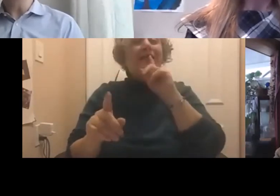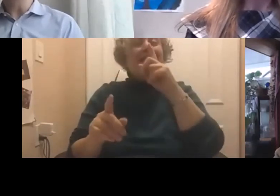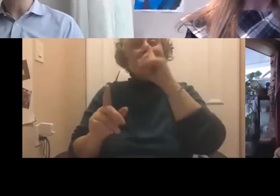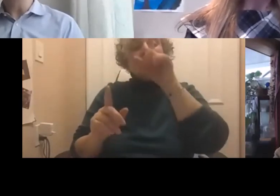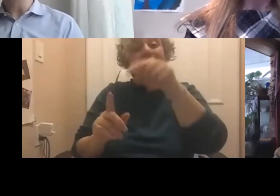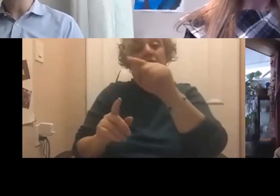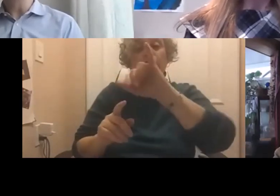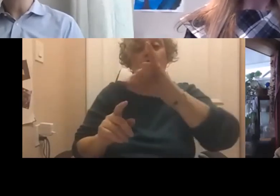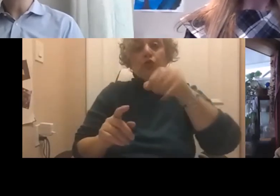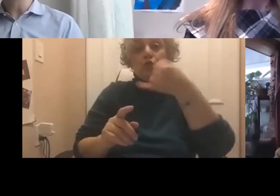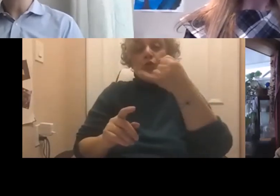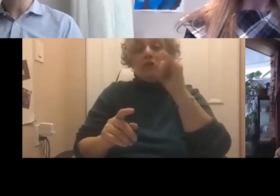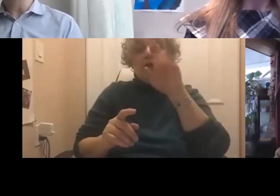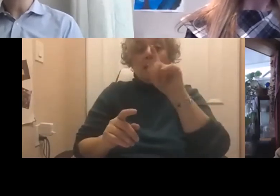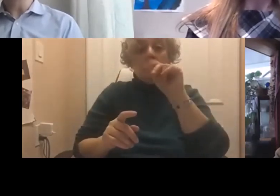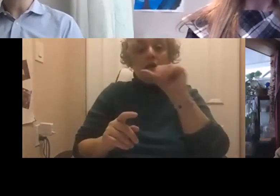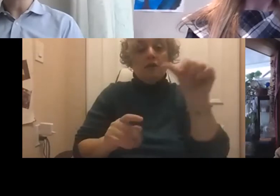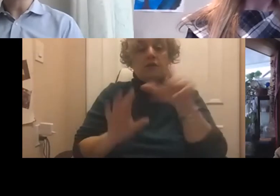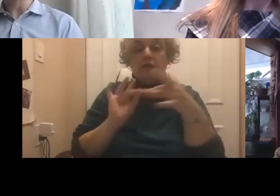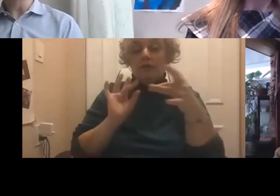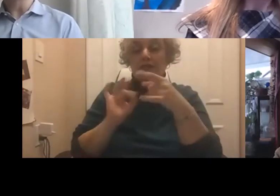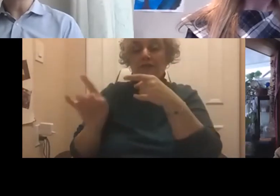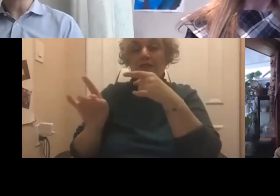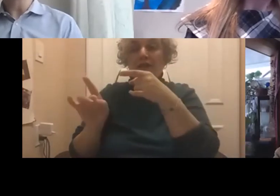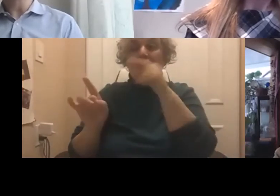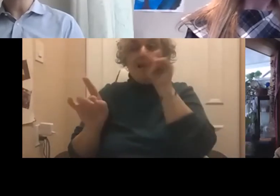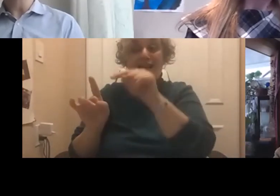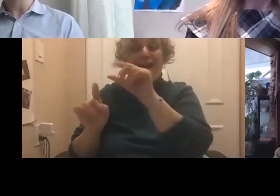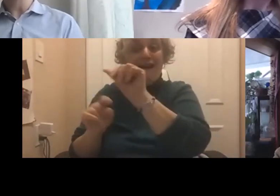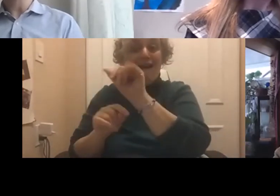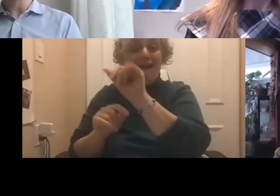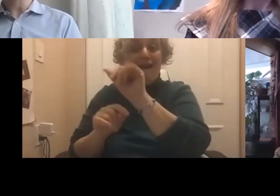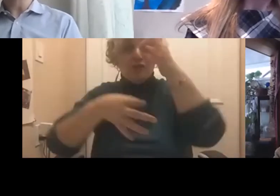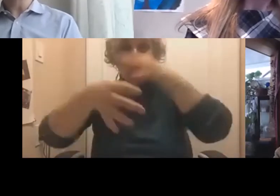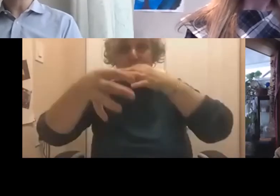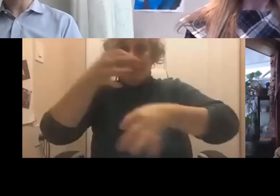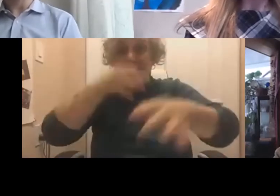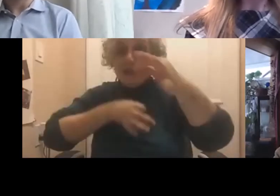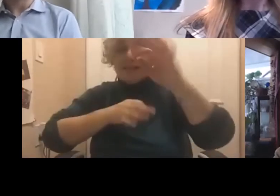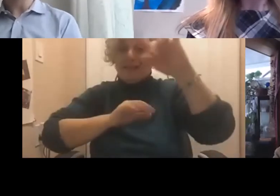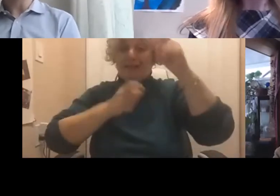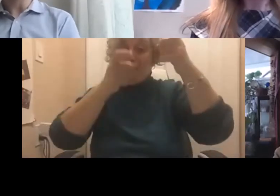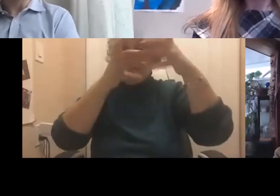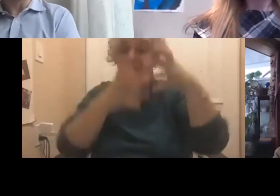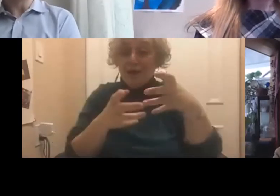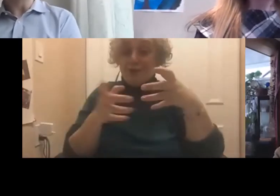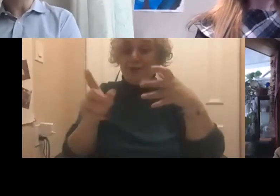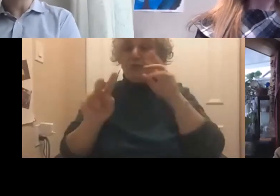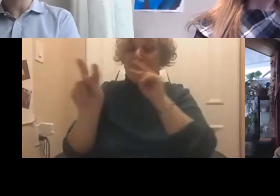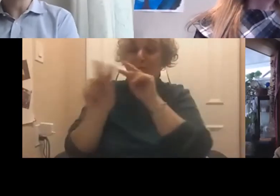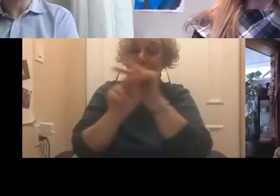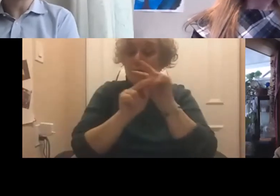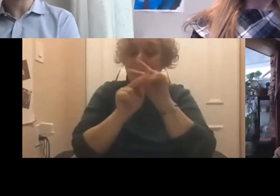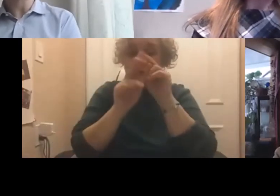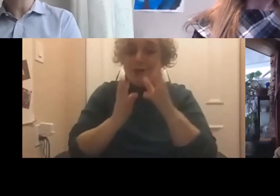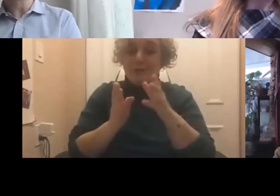to replace managers and to replace that type of supervision. And so then what happens is